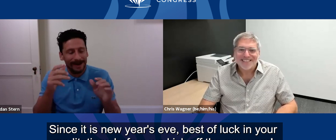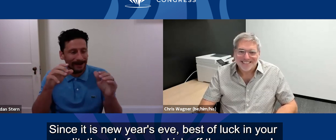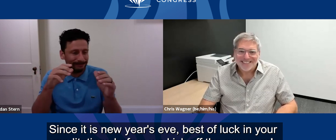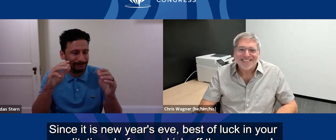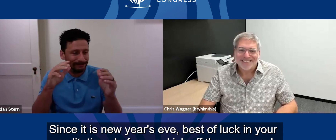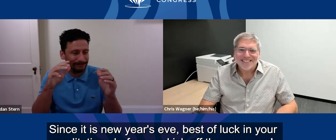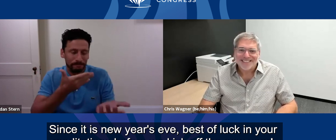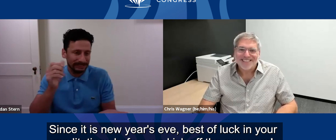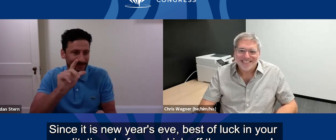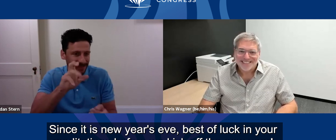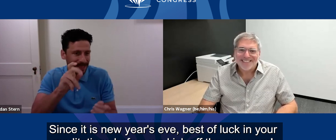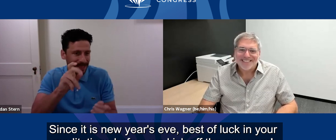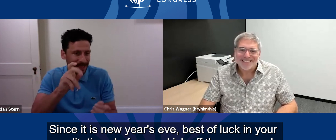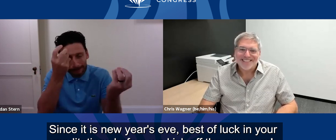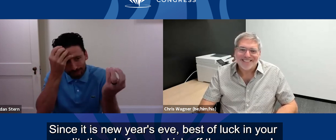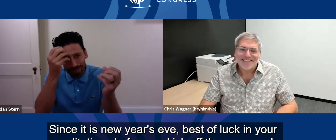kick off the new year.